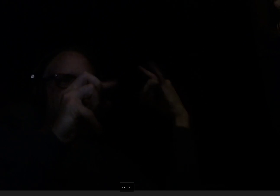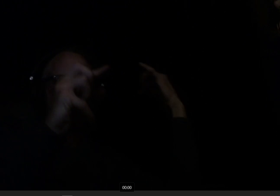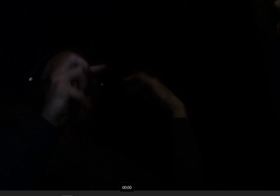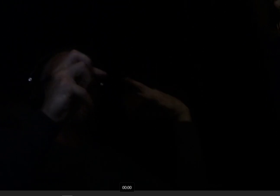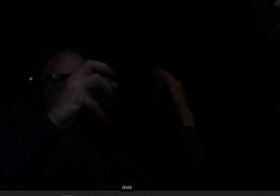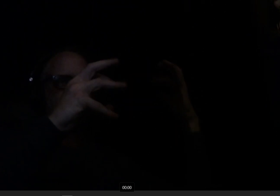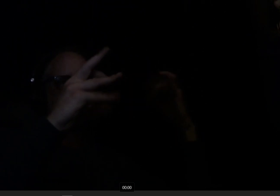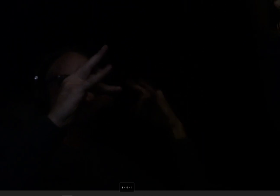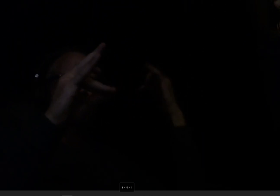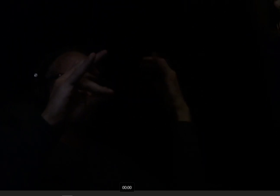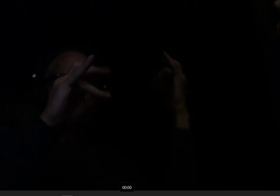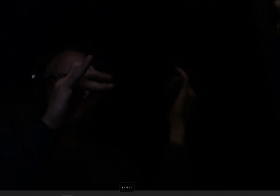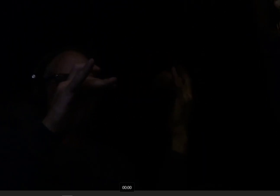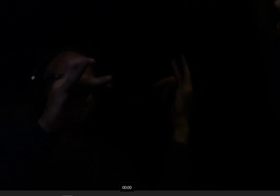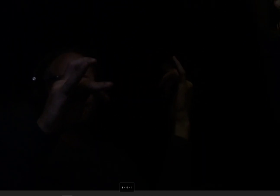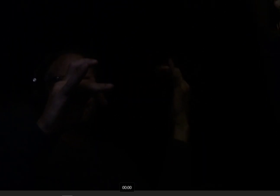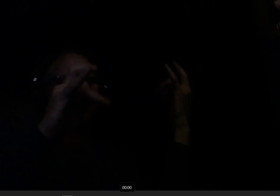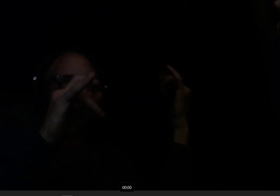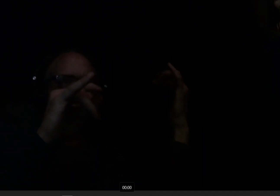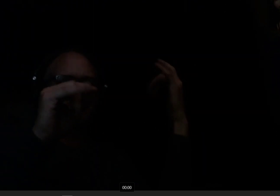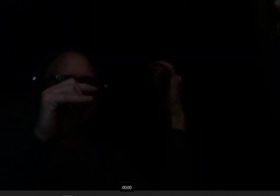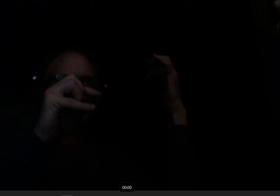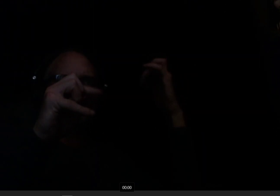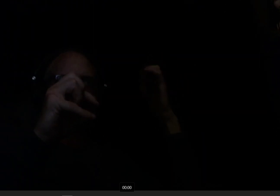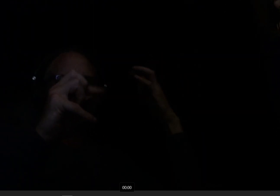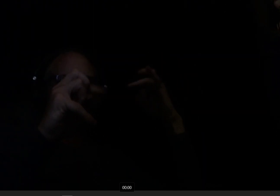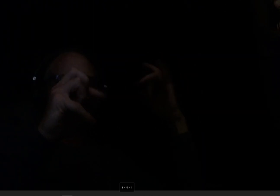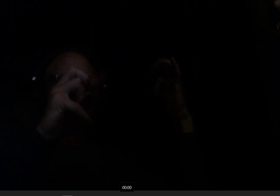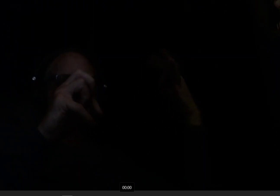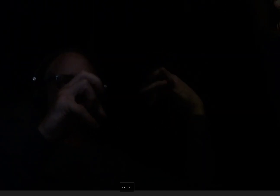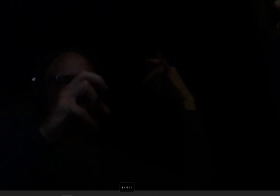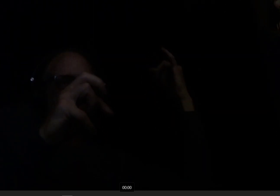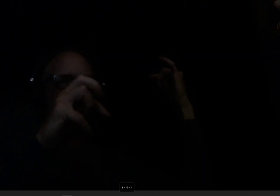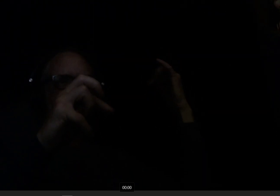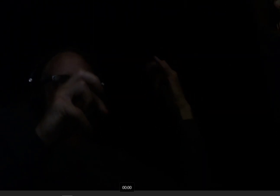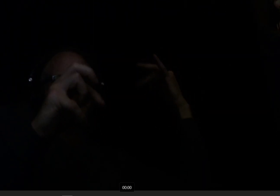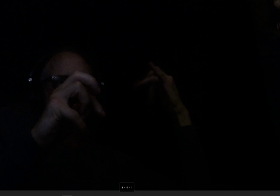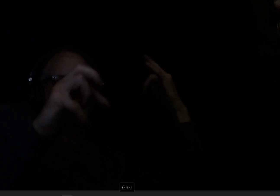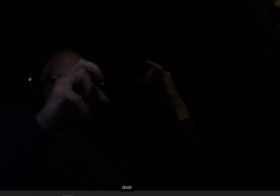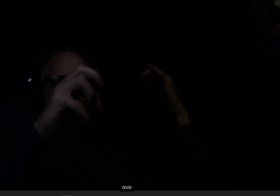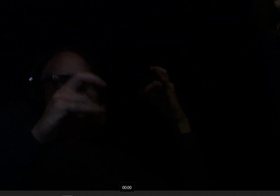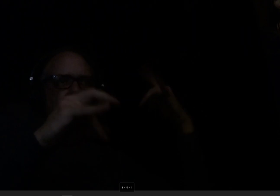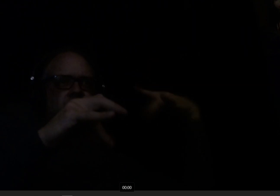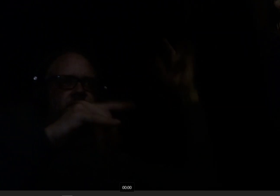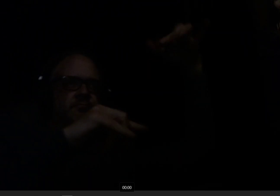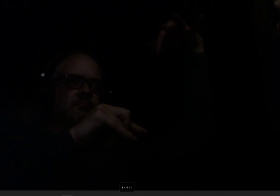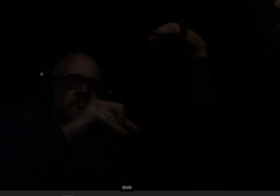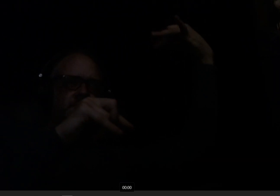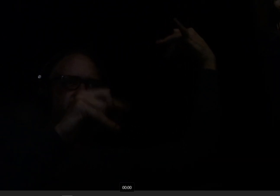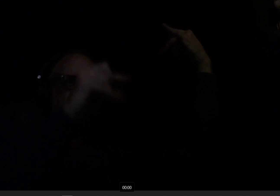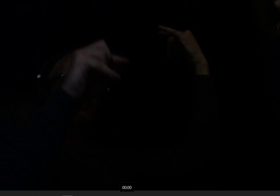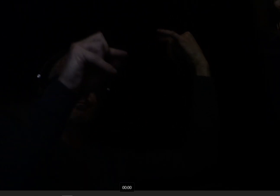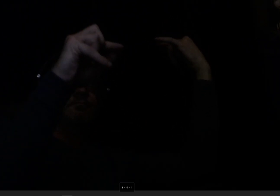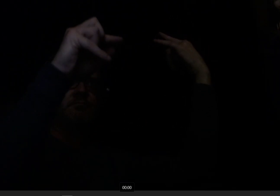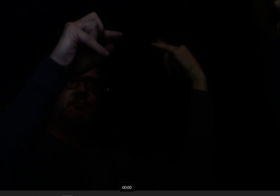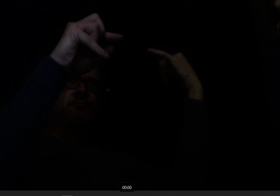big ego I really don't know why it's such a big deal, though Going up, going